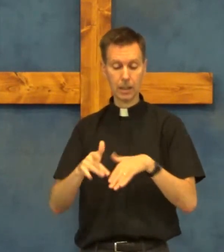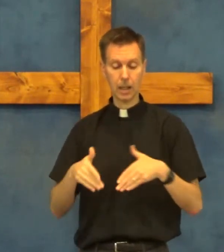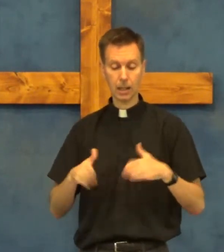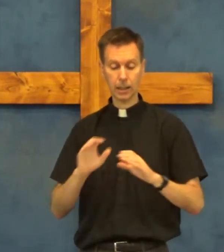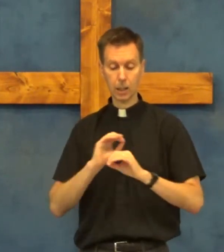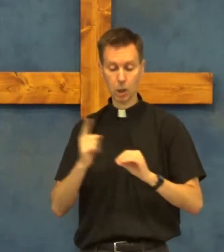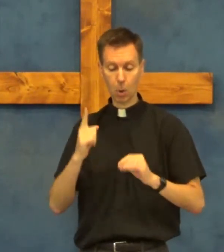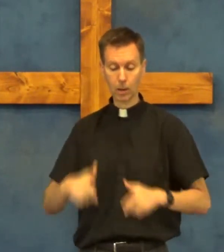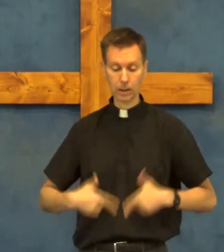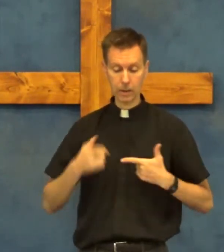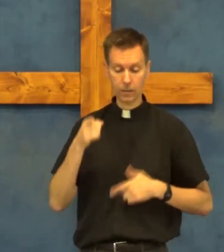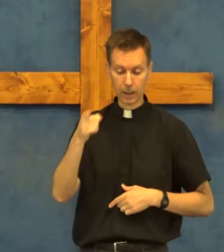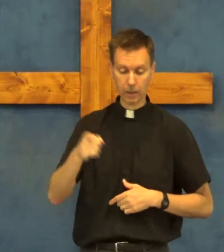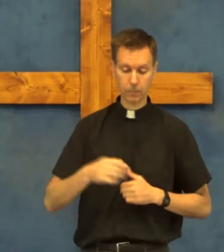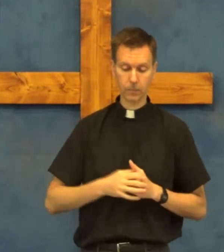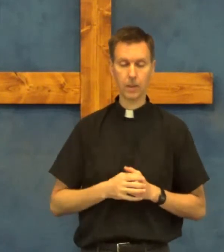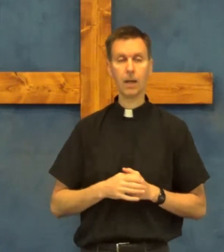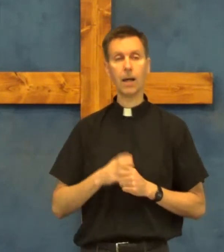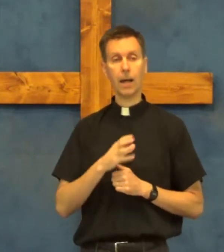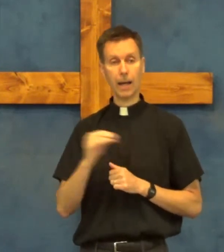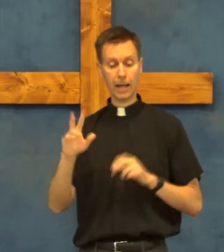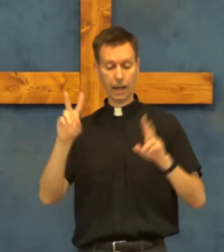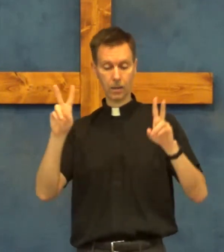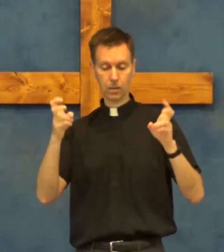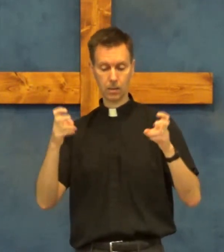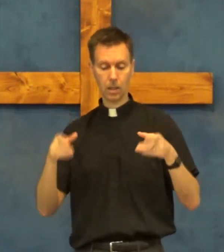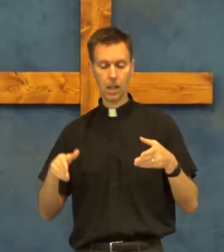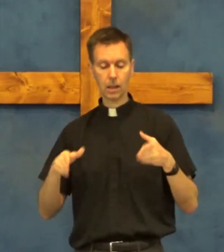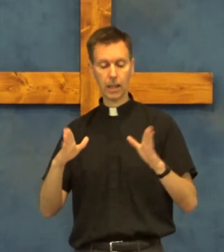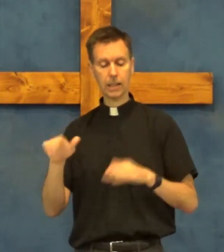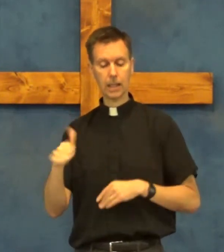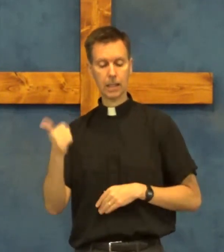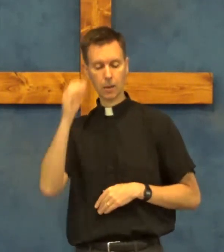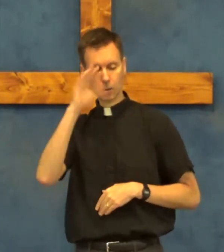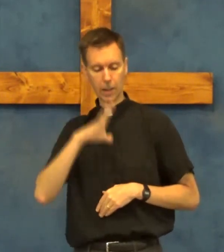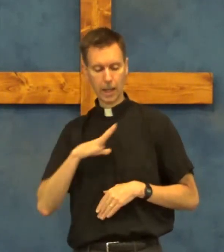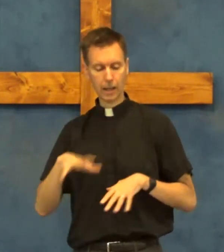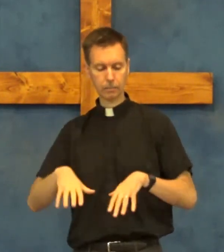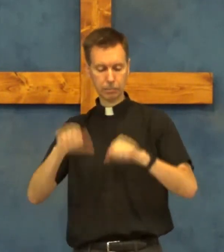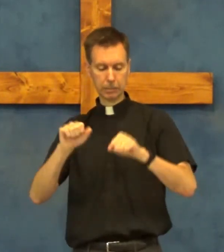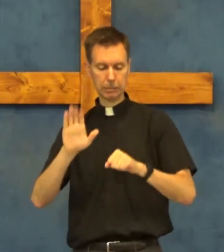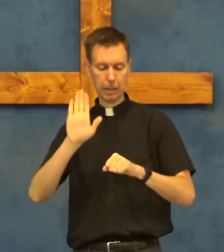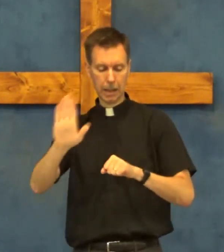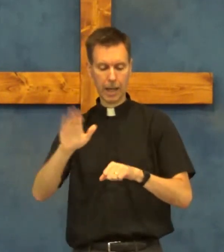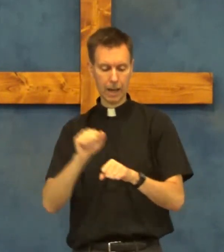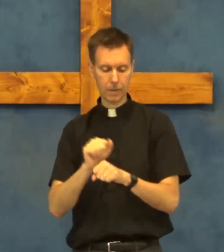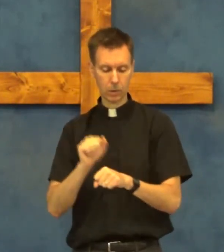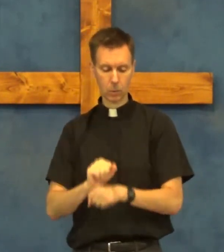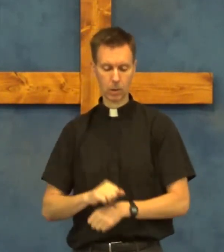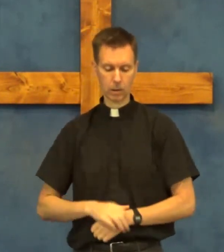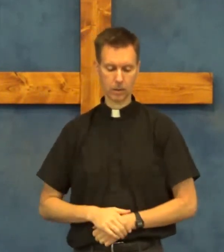let no one live there and let another man have his work